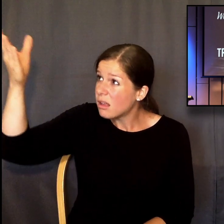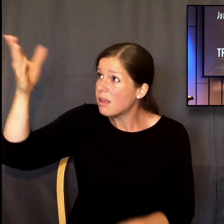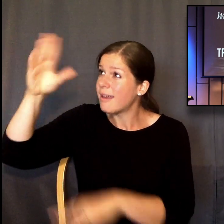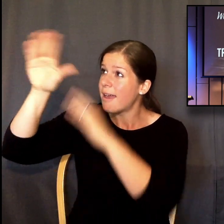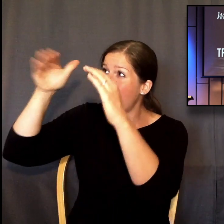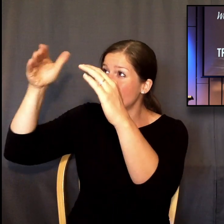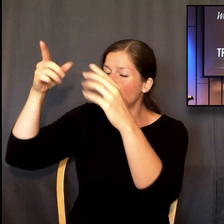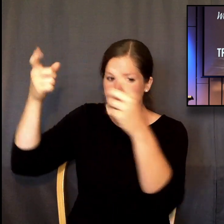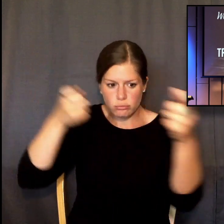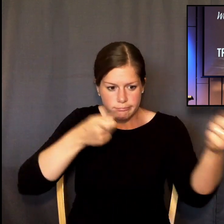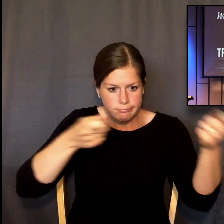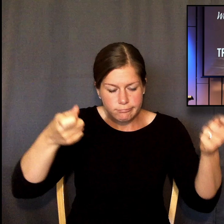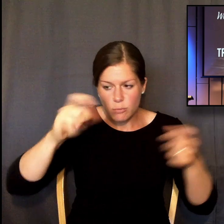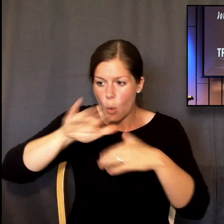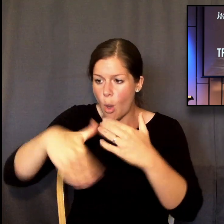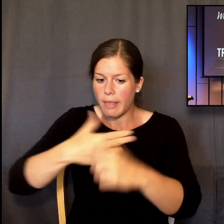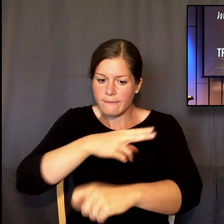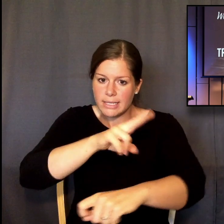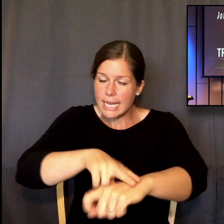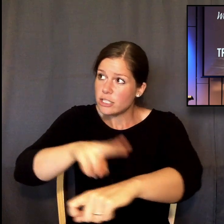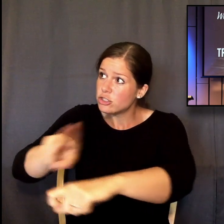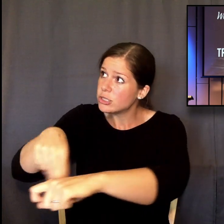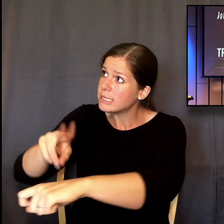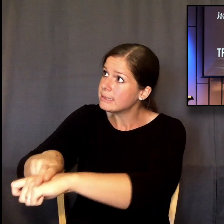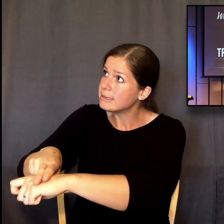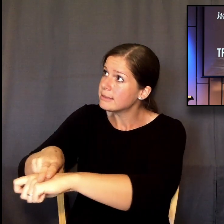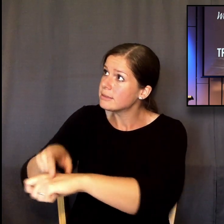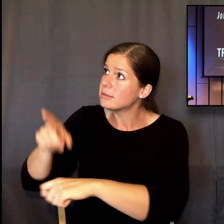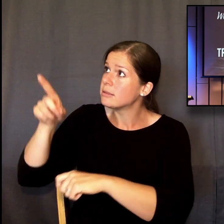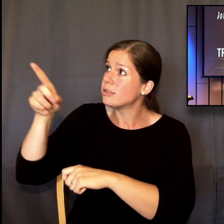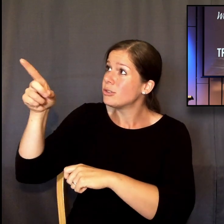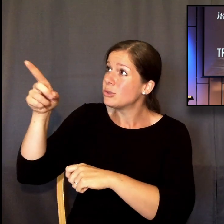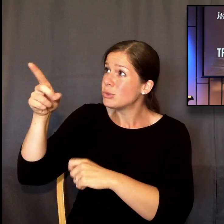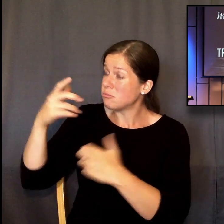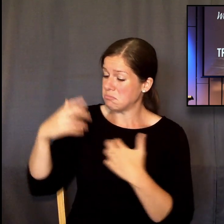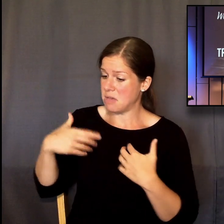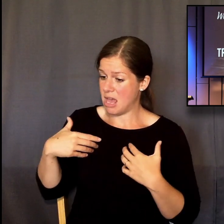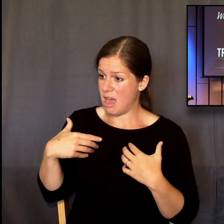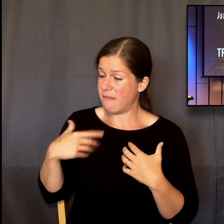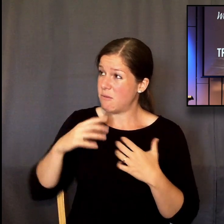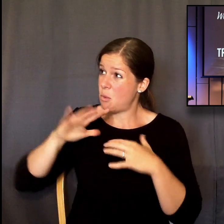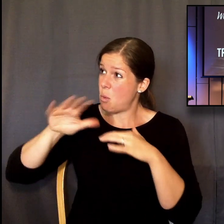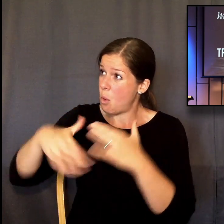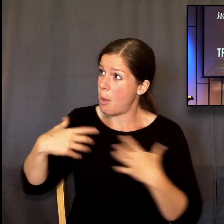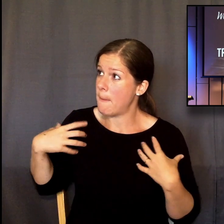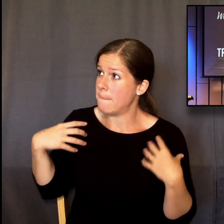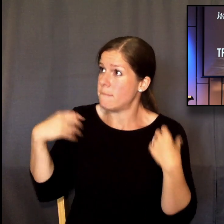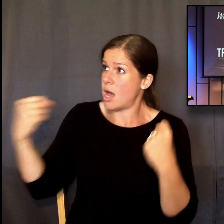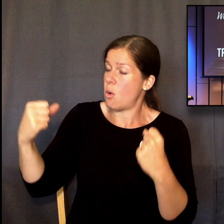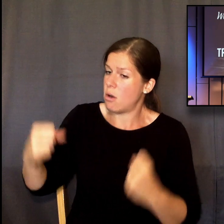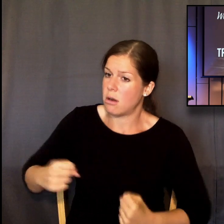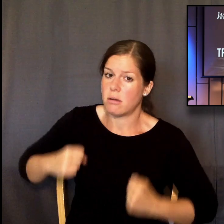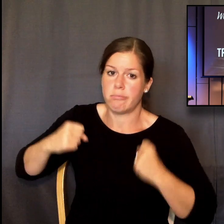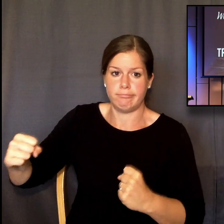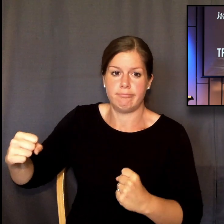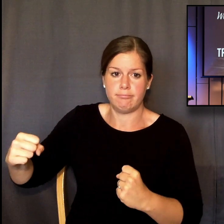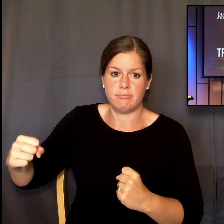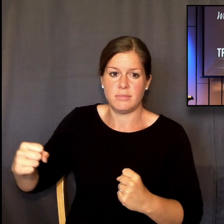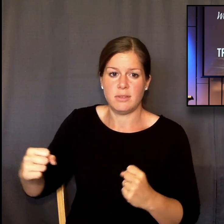your hand are power and might, so that none is able to withstand you. That word withstand means to defend